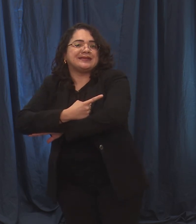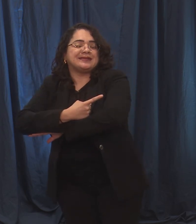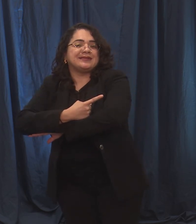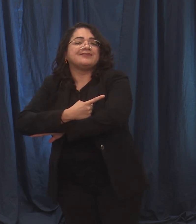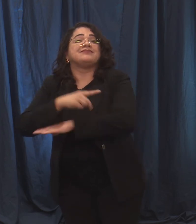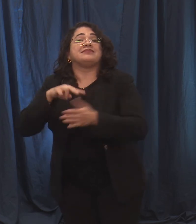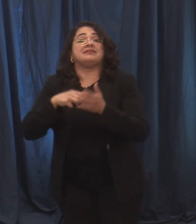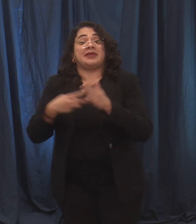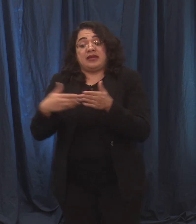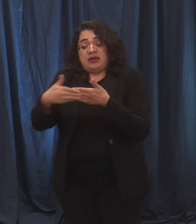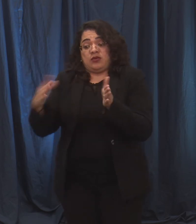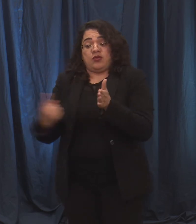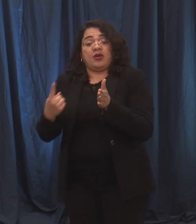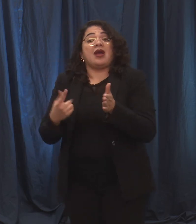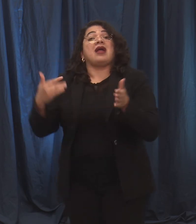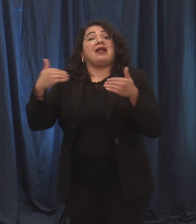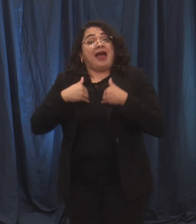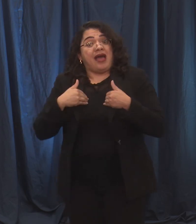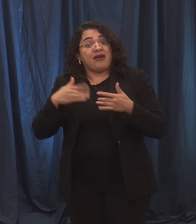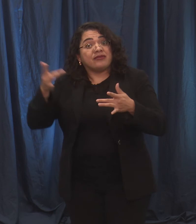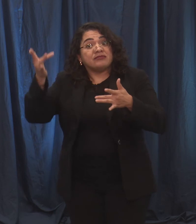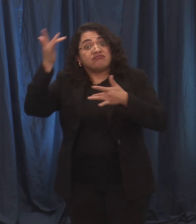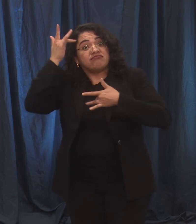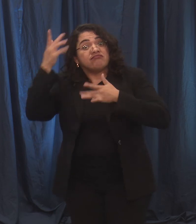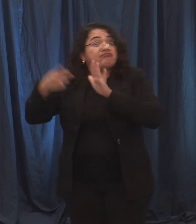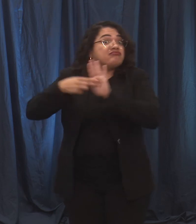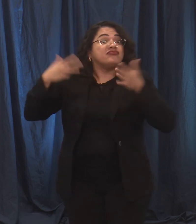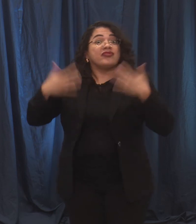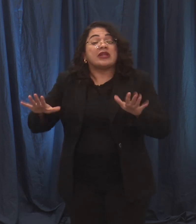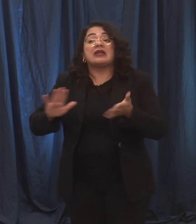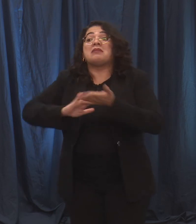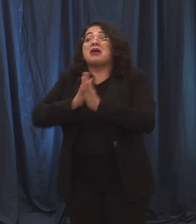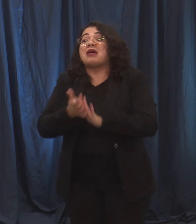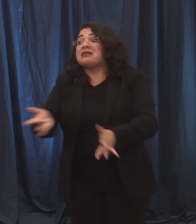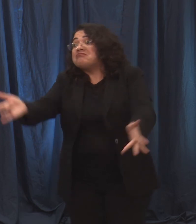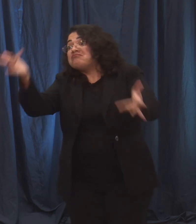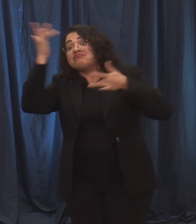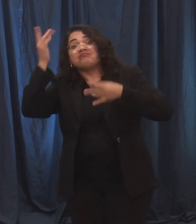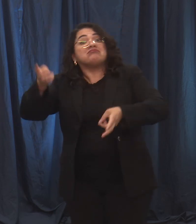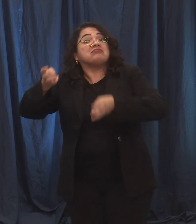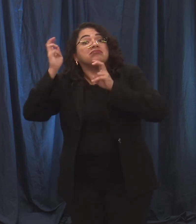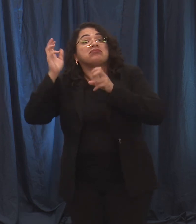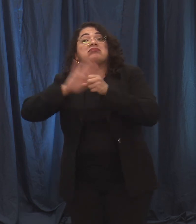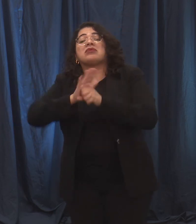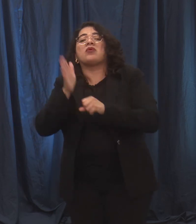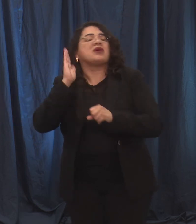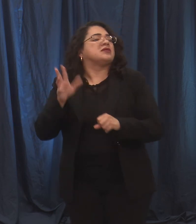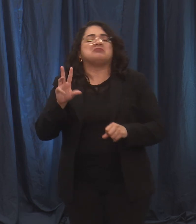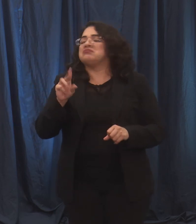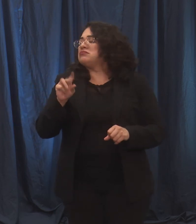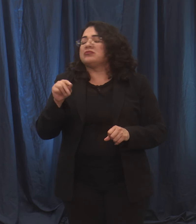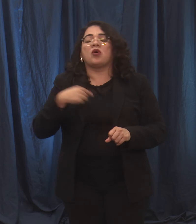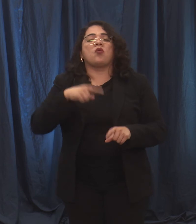it does not mean that they will become infected with a disease. It is something that we use out of an abundance of